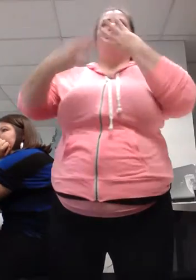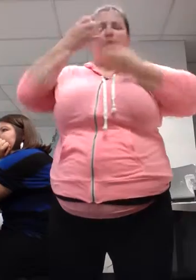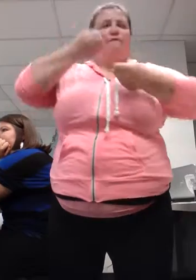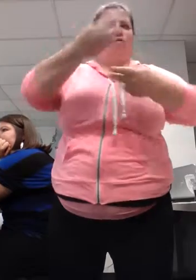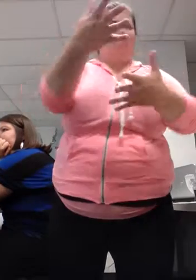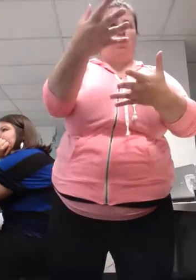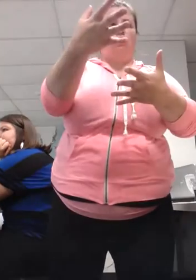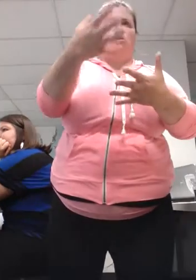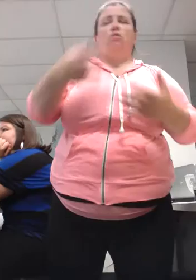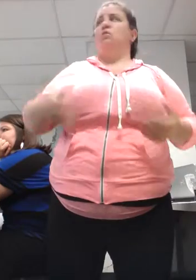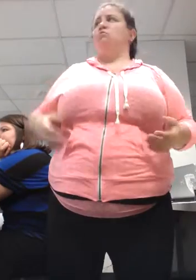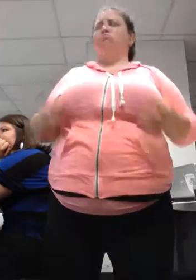Any questions about that?